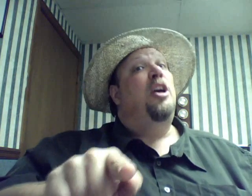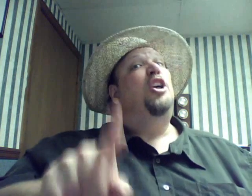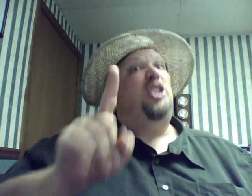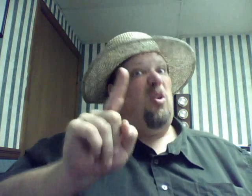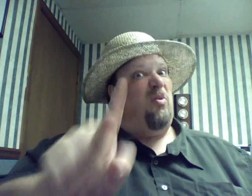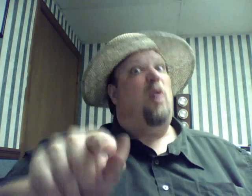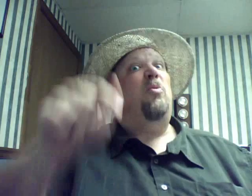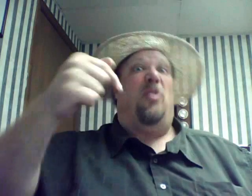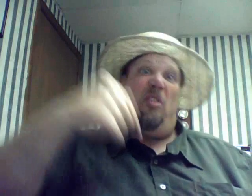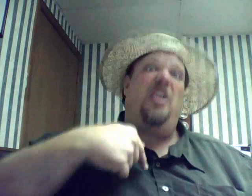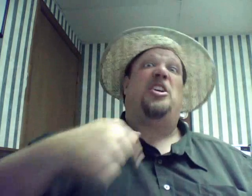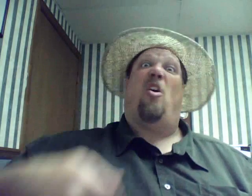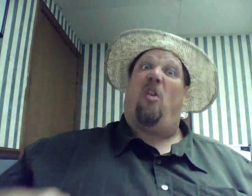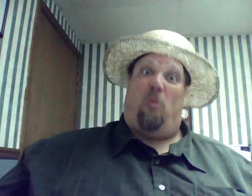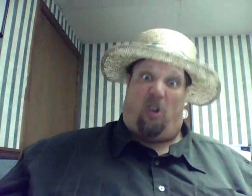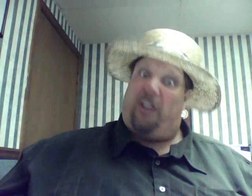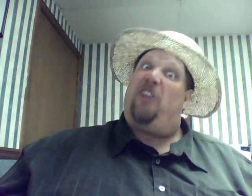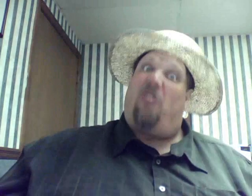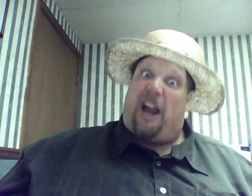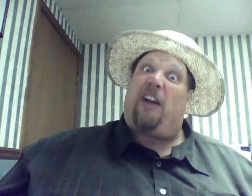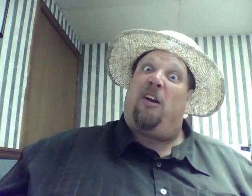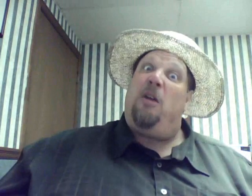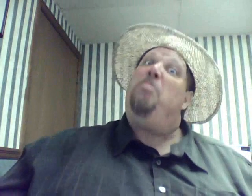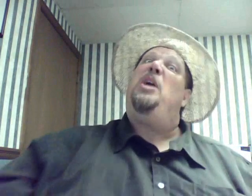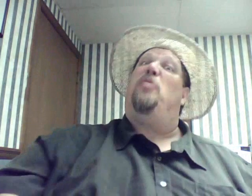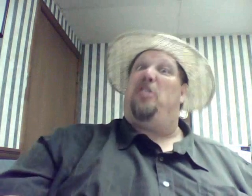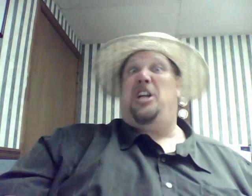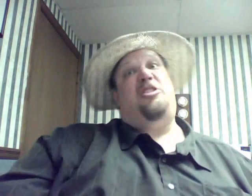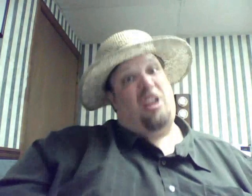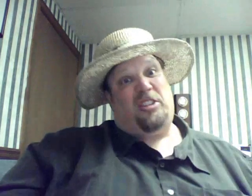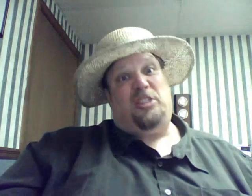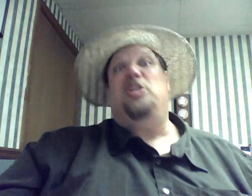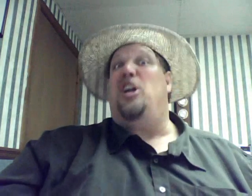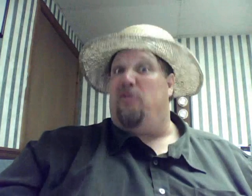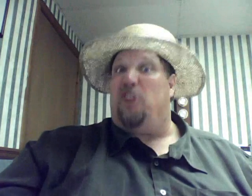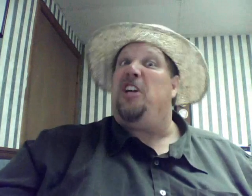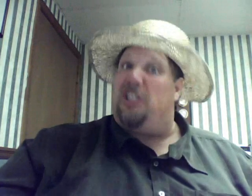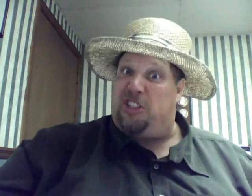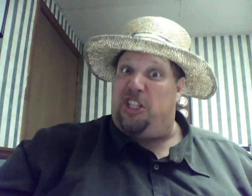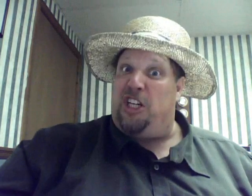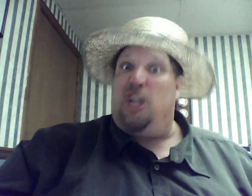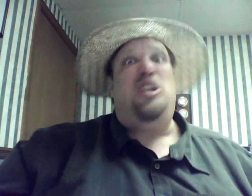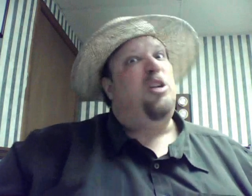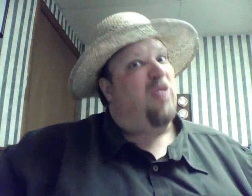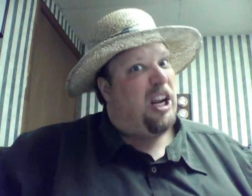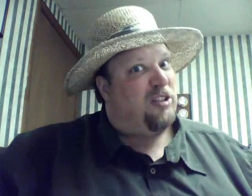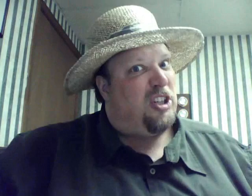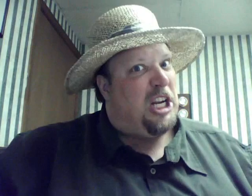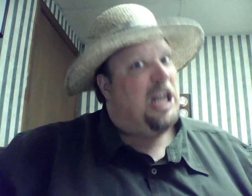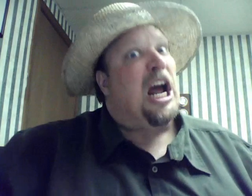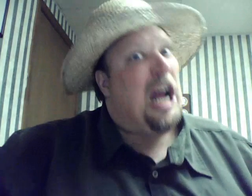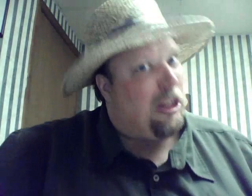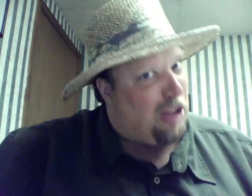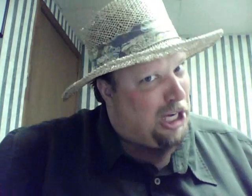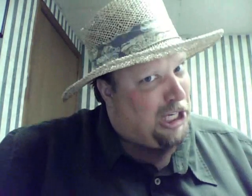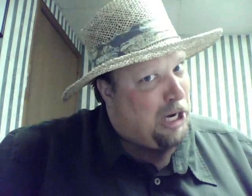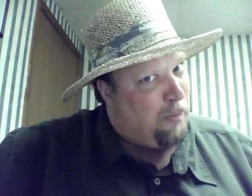So vote for this hard-working cracker. Buford T. Johnson, Governor, Tennessee, 2010. I thank you.